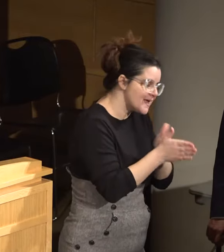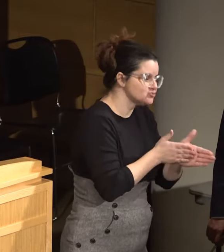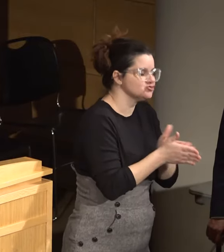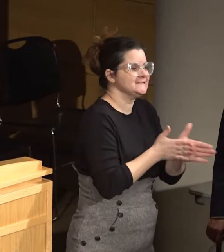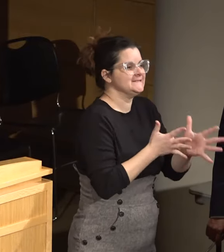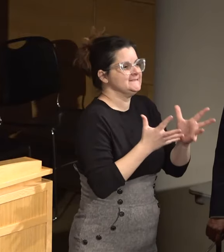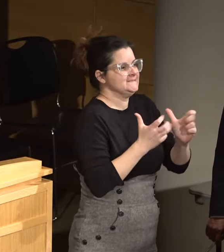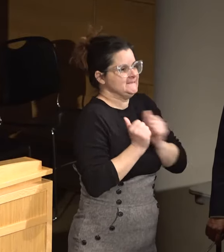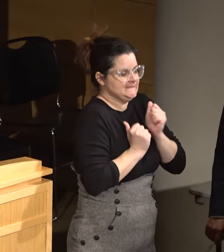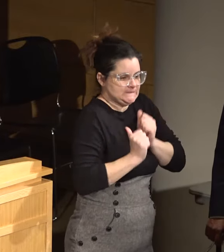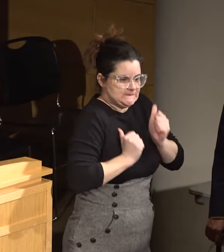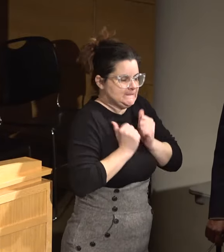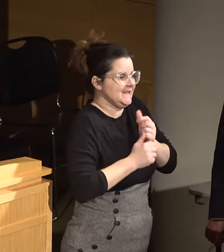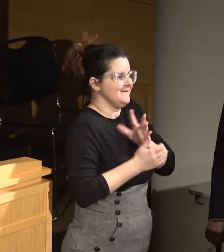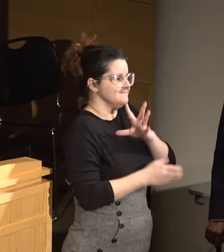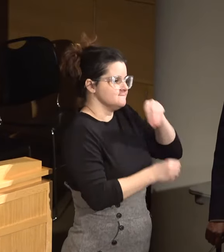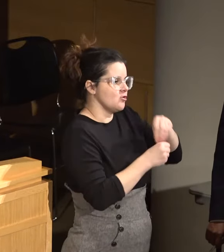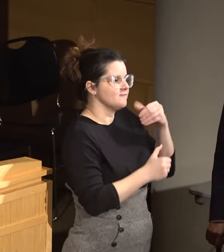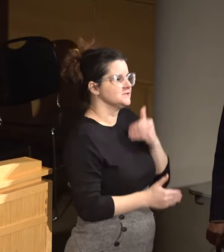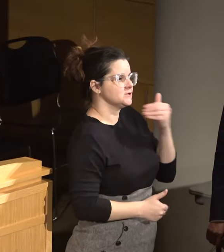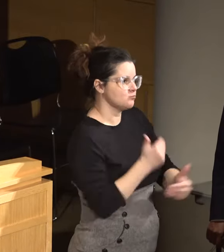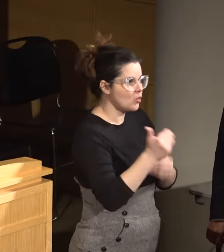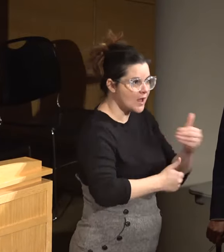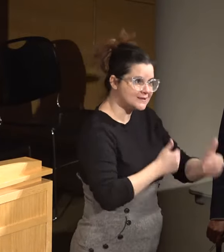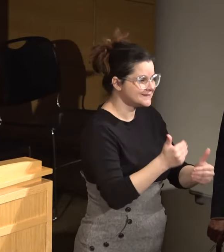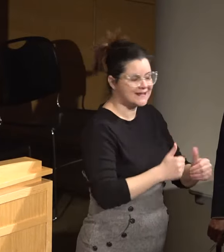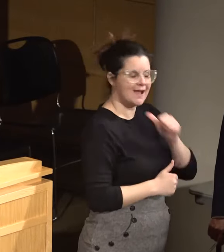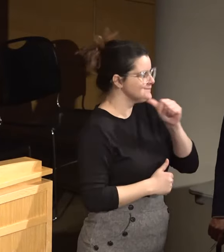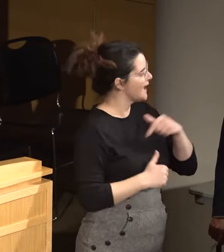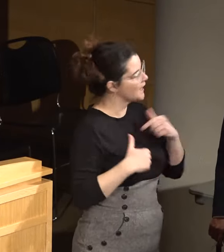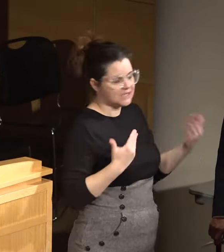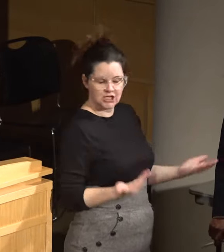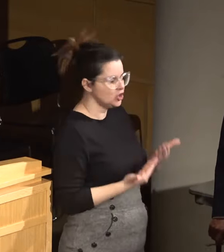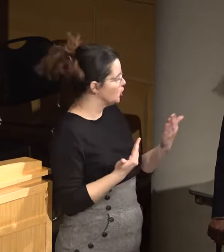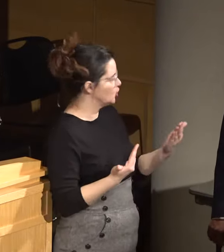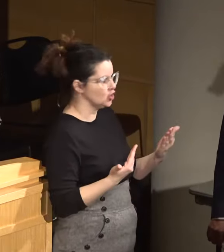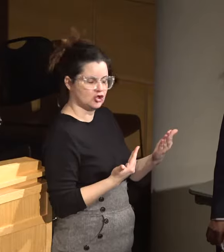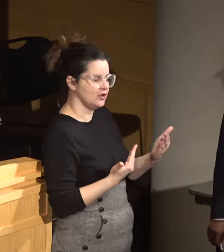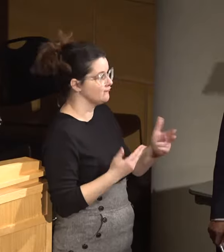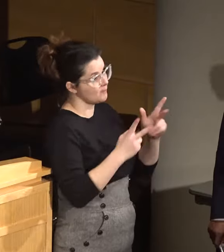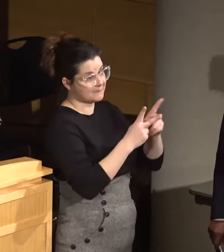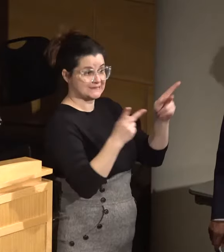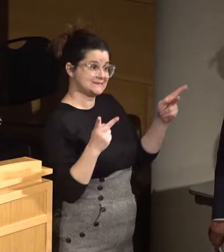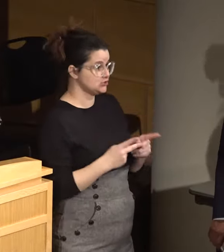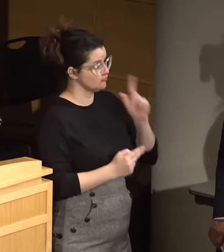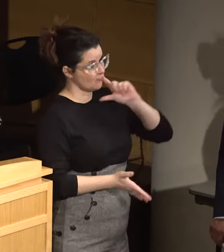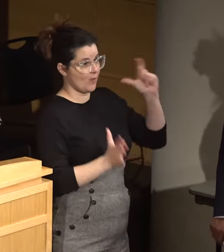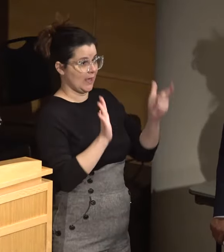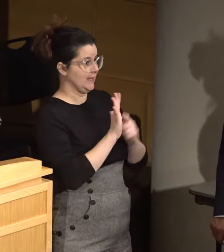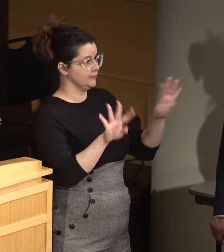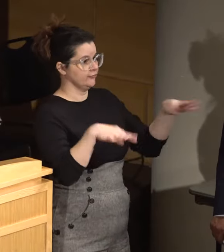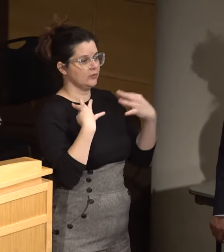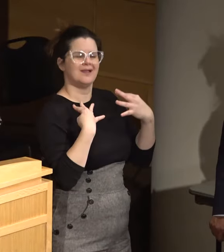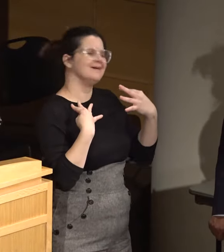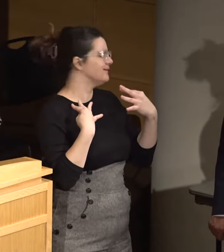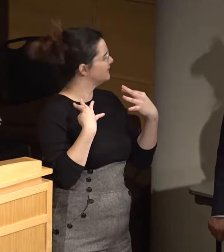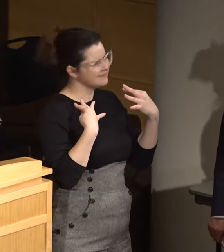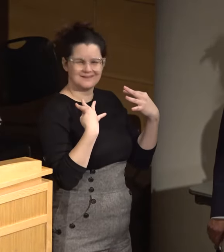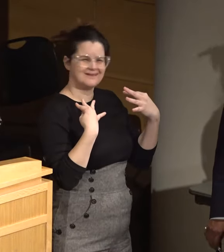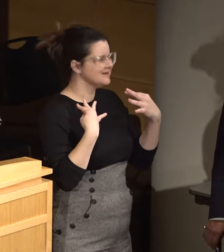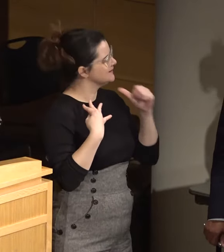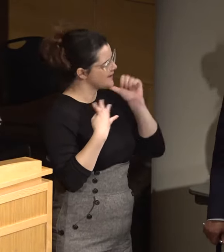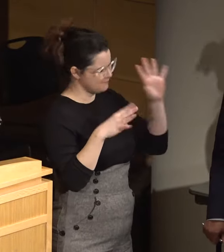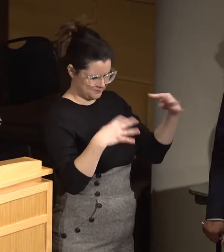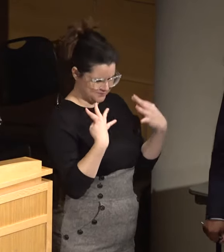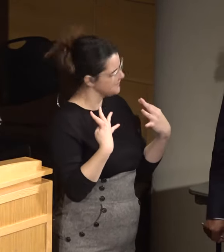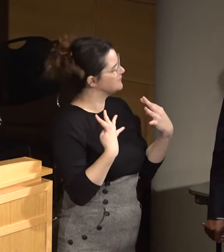involved in this process, and I'm not here for positions, for recognitions, right? This is not about